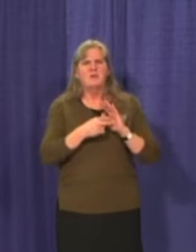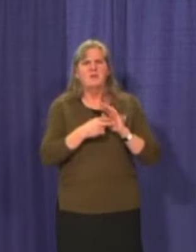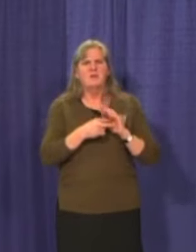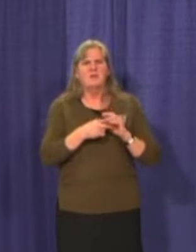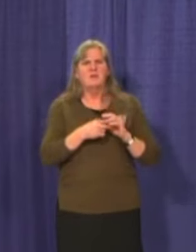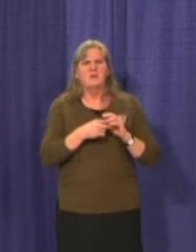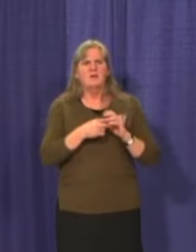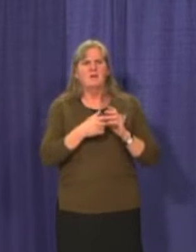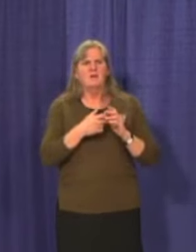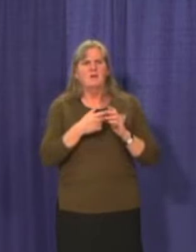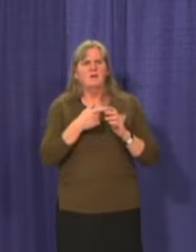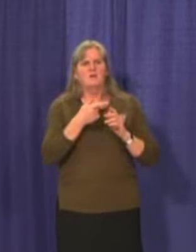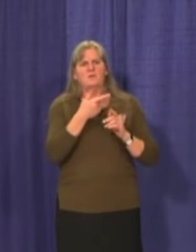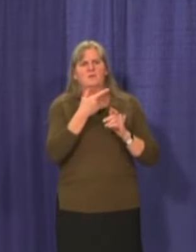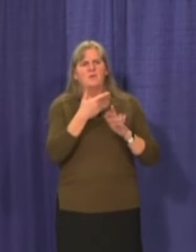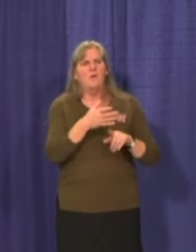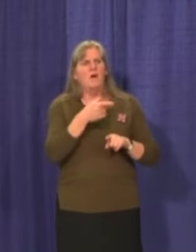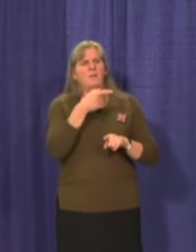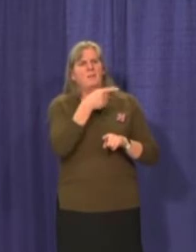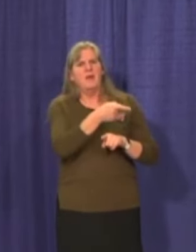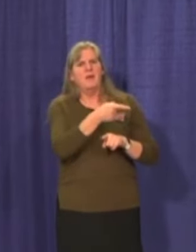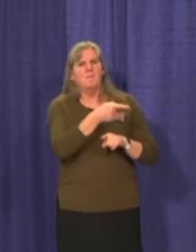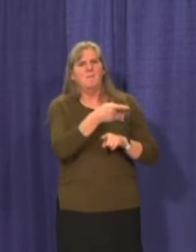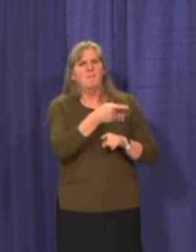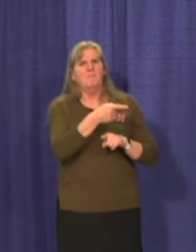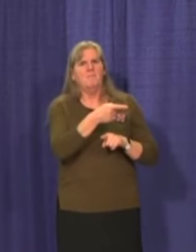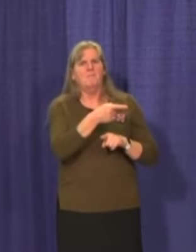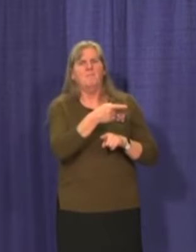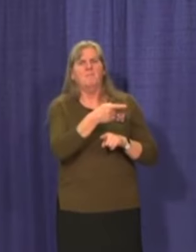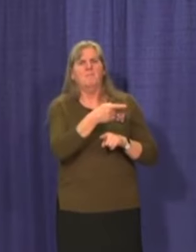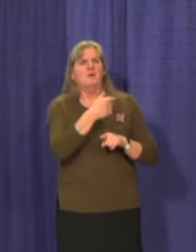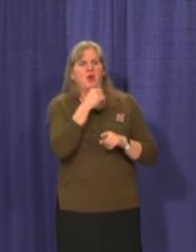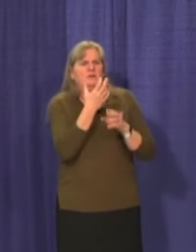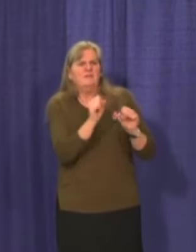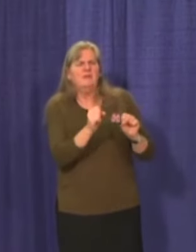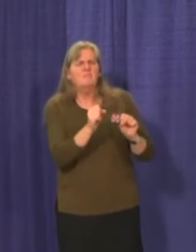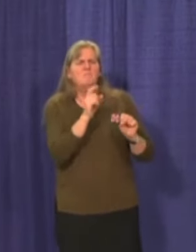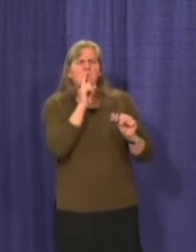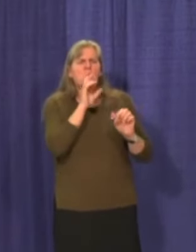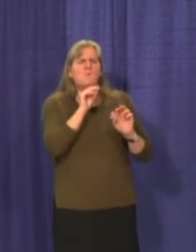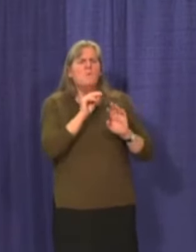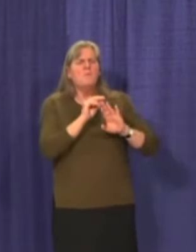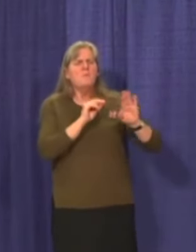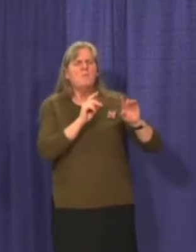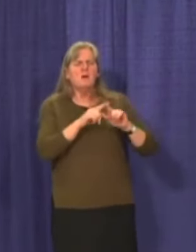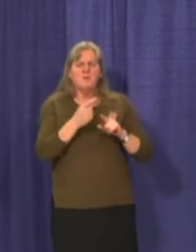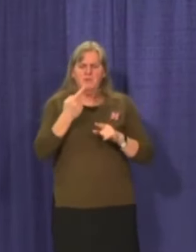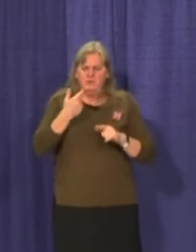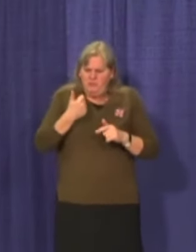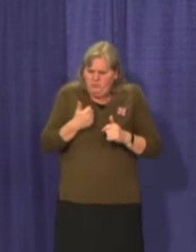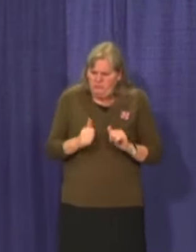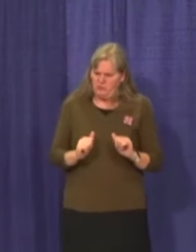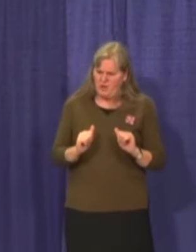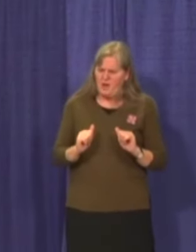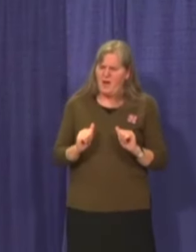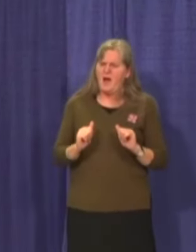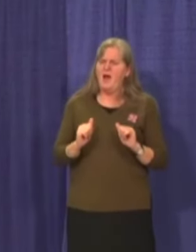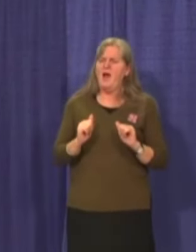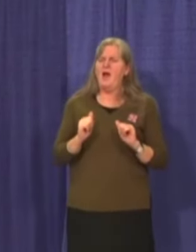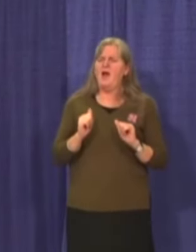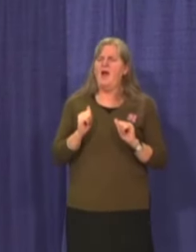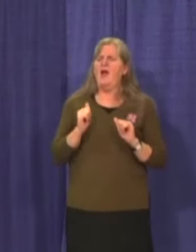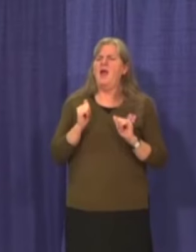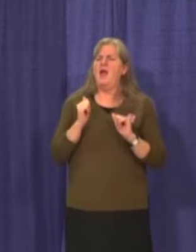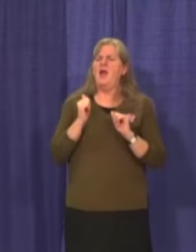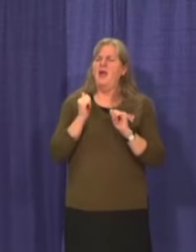get a vaccine. Um, but, but we're trying so hard to, to keep our community safe, to keep,